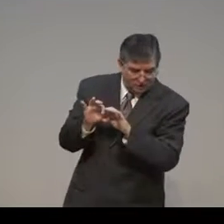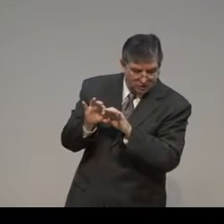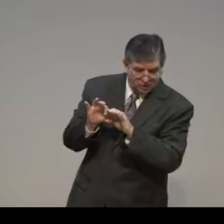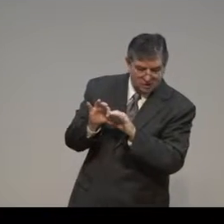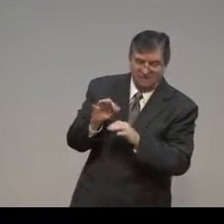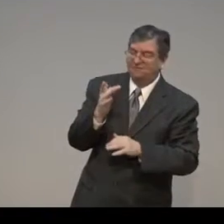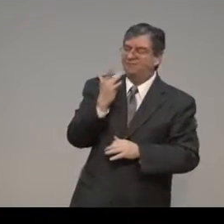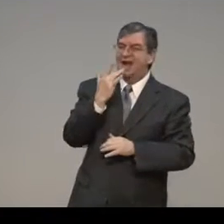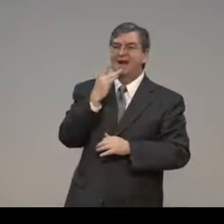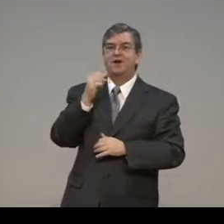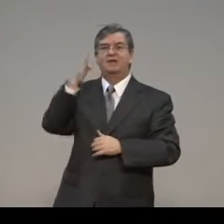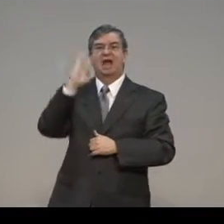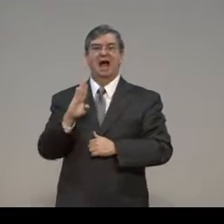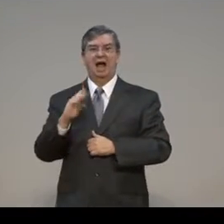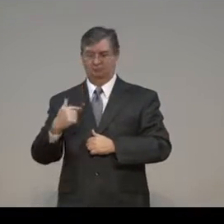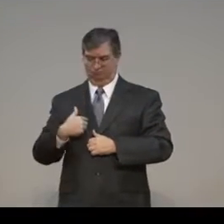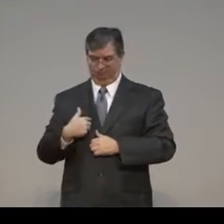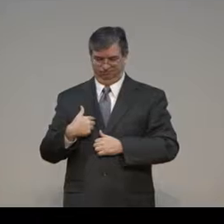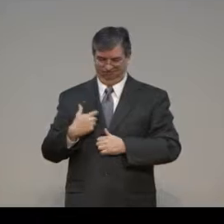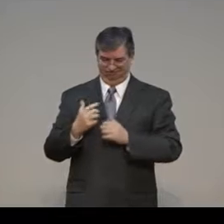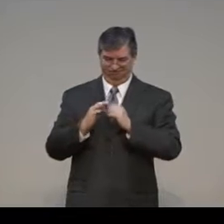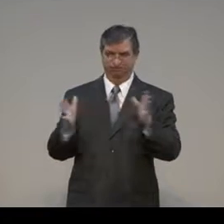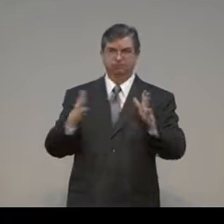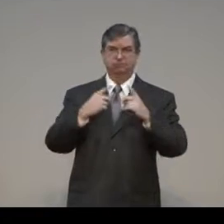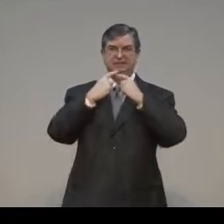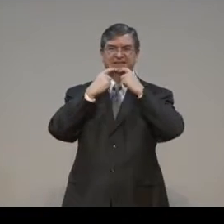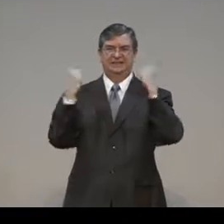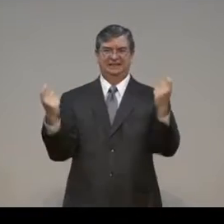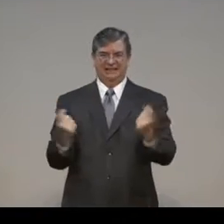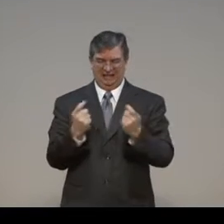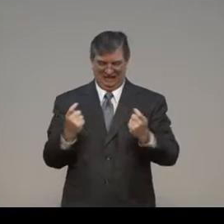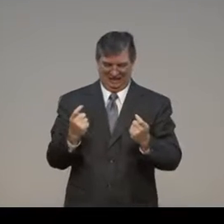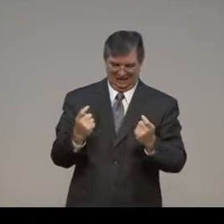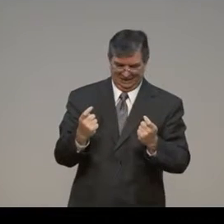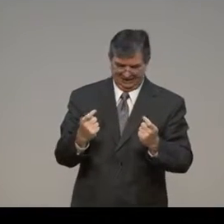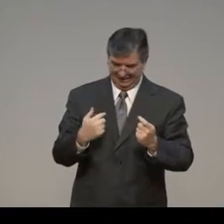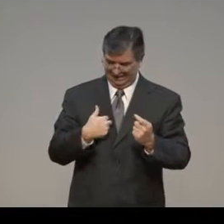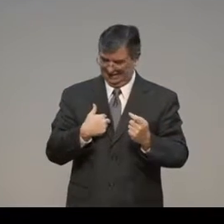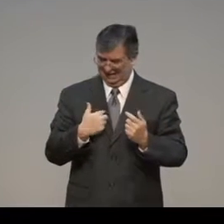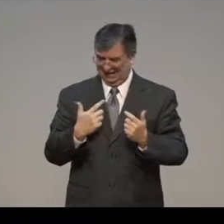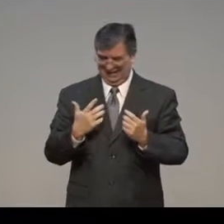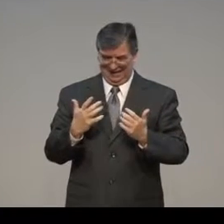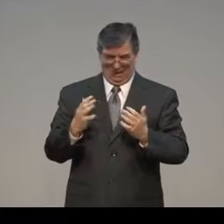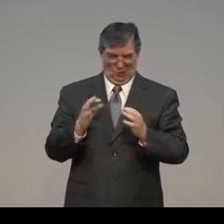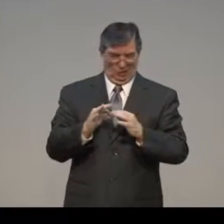But a lot of people don't believe that they deserve the favor of God, that there is sinful being.